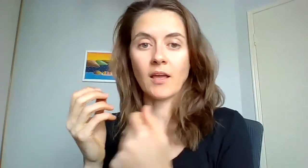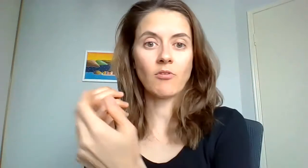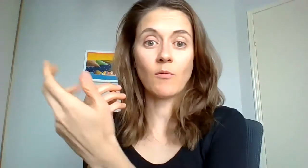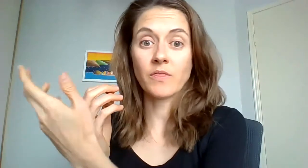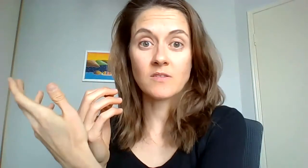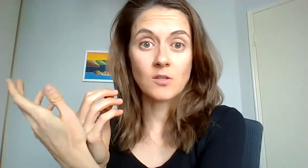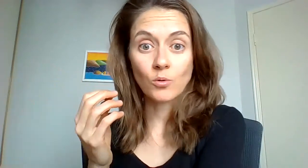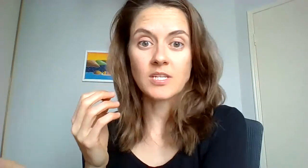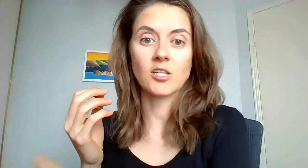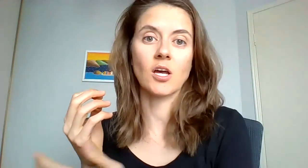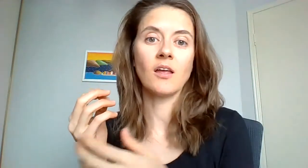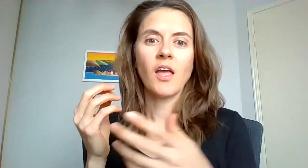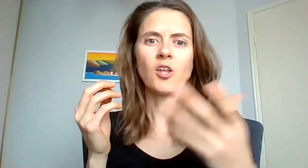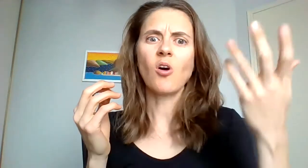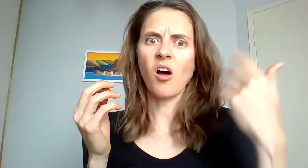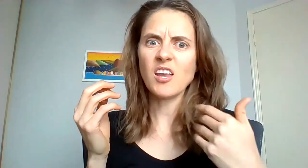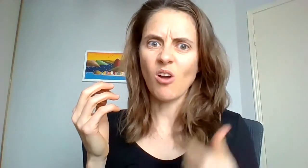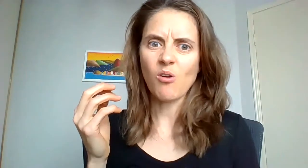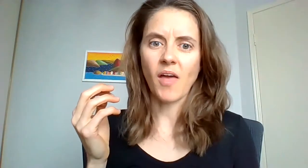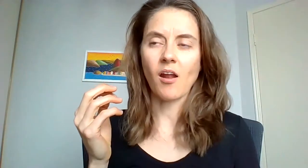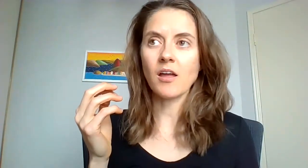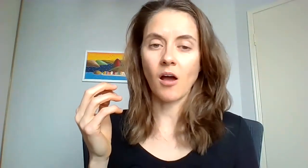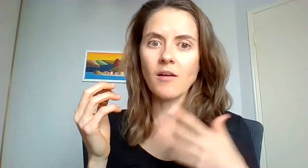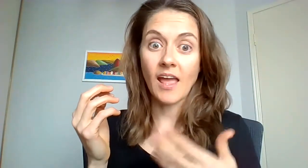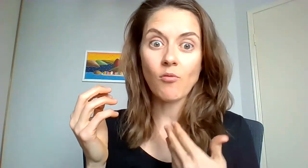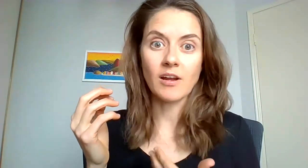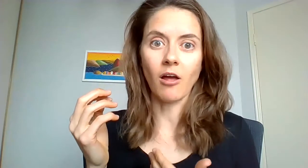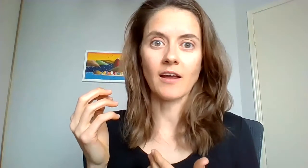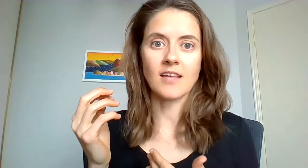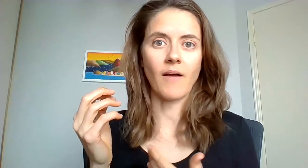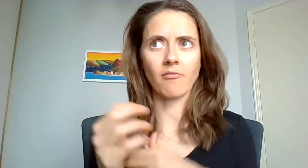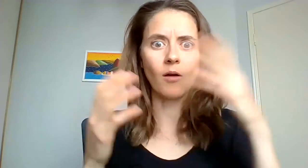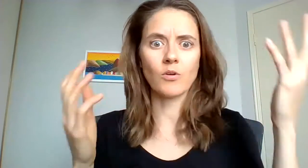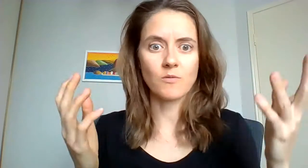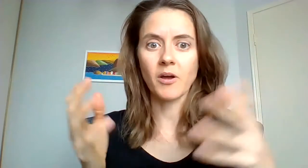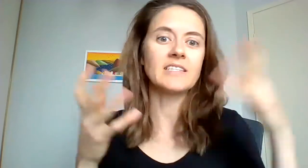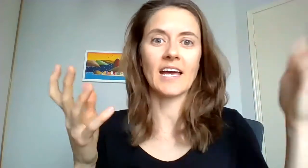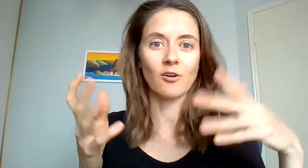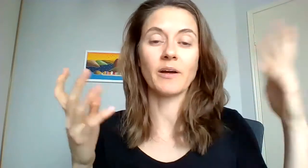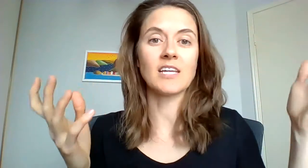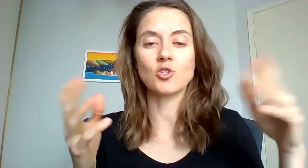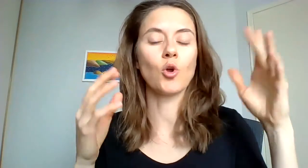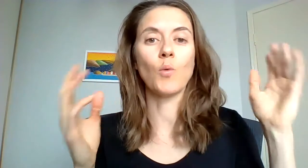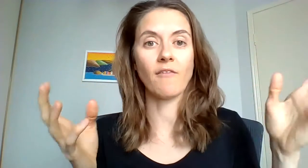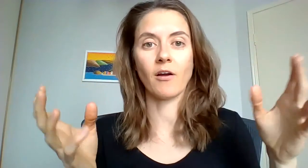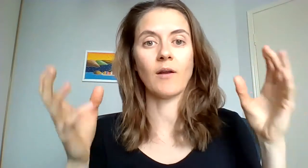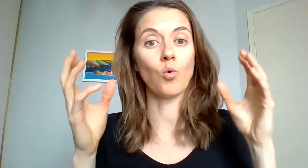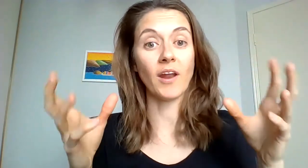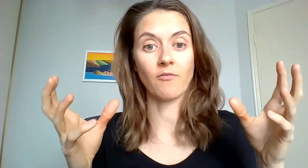angry with the school teacher, you go I know that, I now realize how angry I was with my dad or my teacher or whoever and whatever,